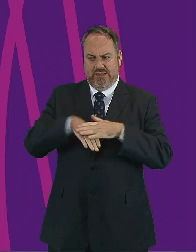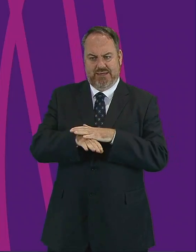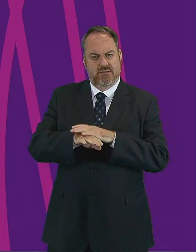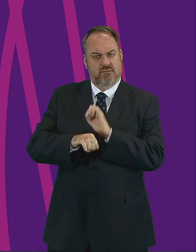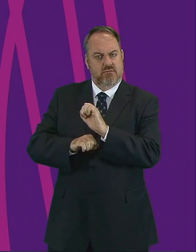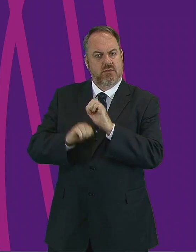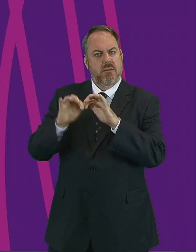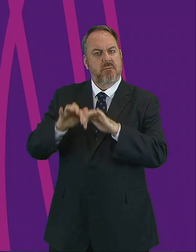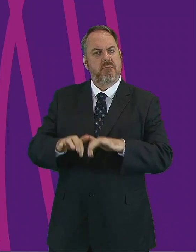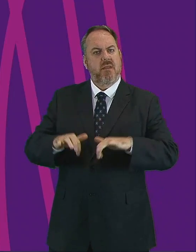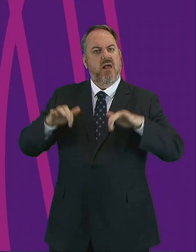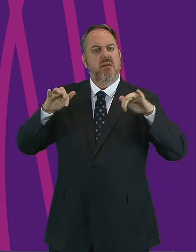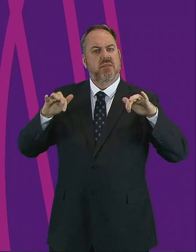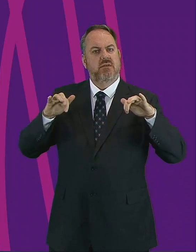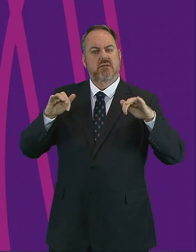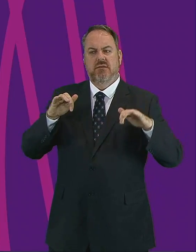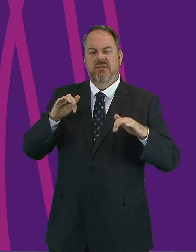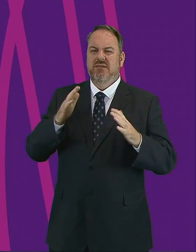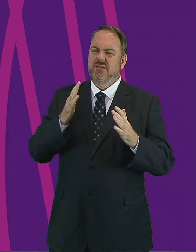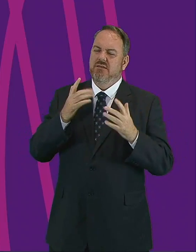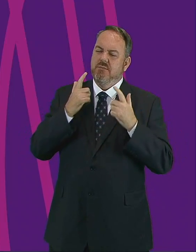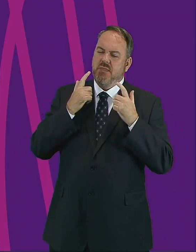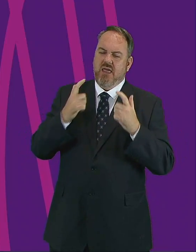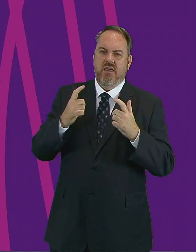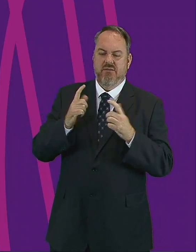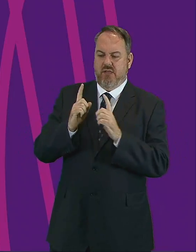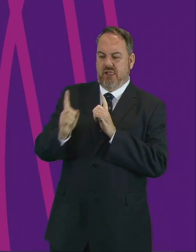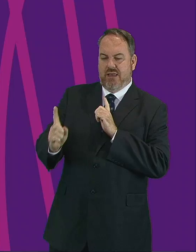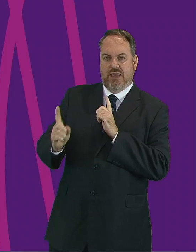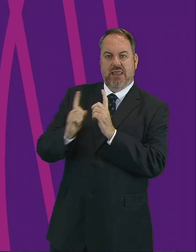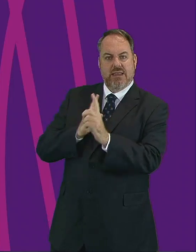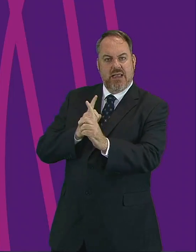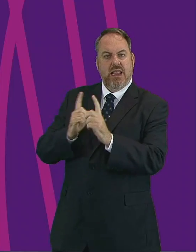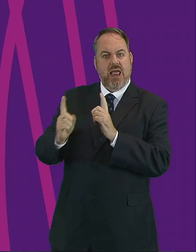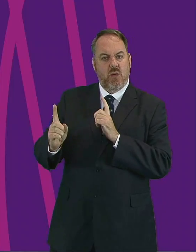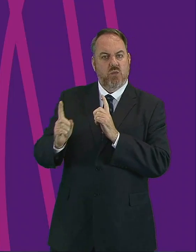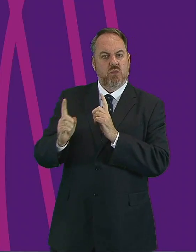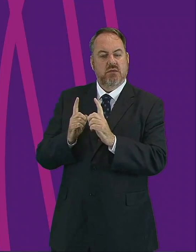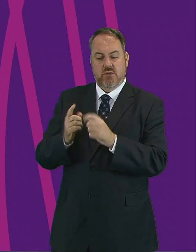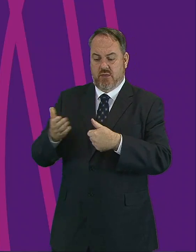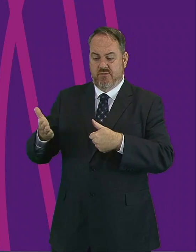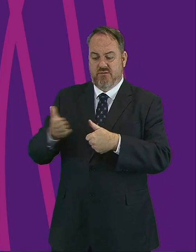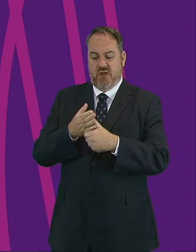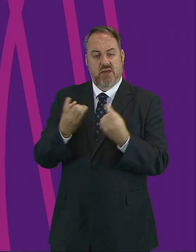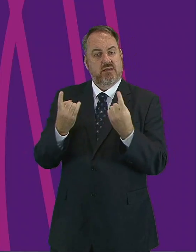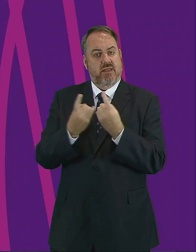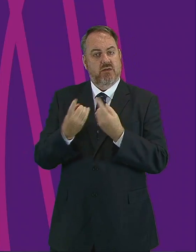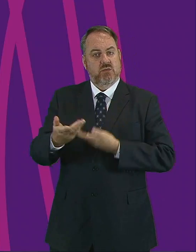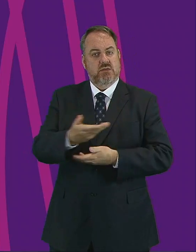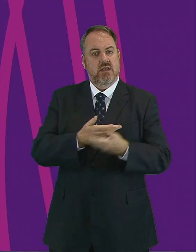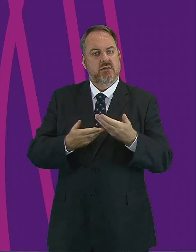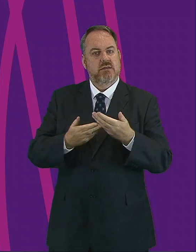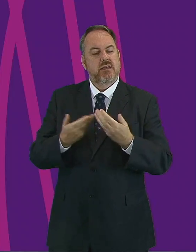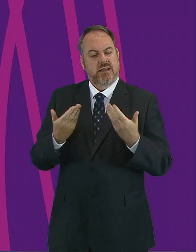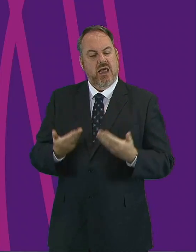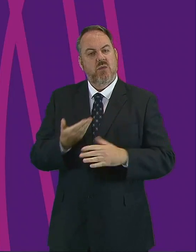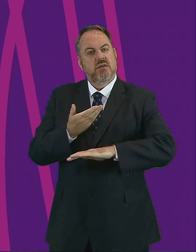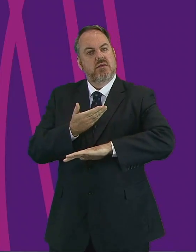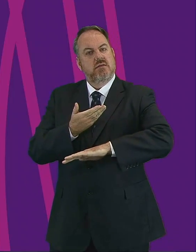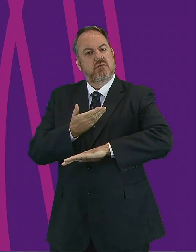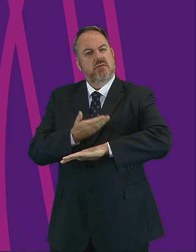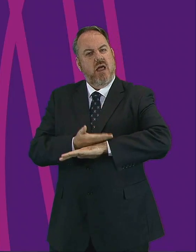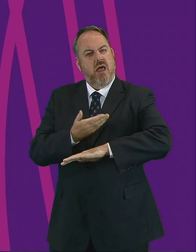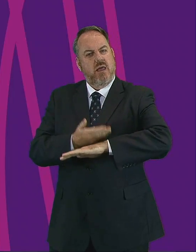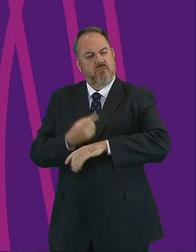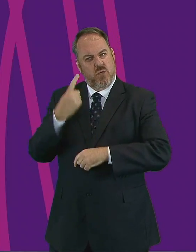just to be careful when we're entering and leaving the chamber. Now, our first item of business this afternoon is time for reflection, and our time